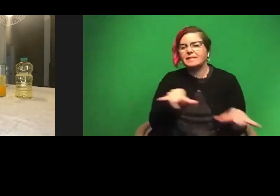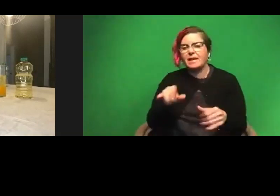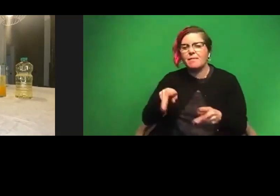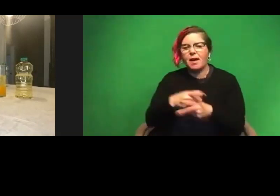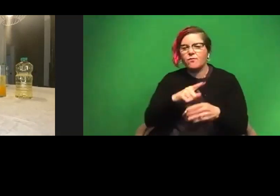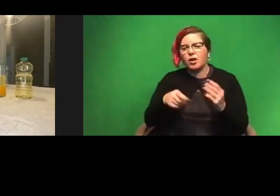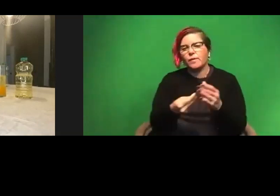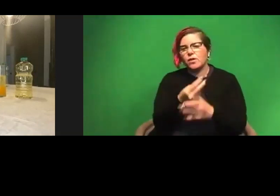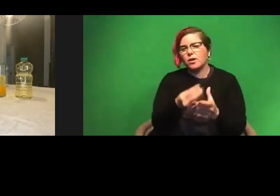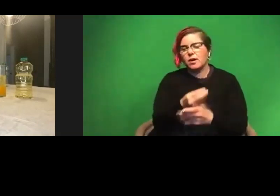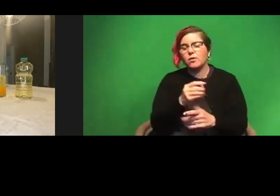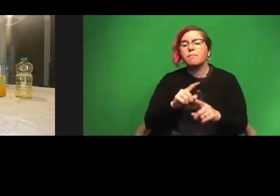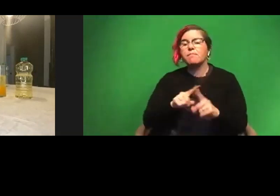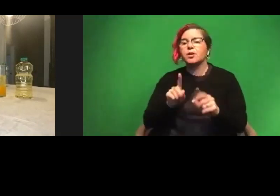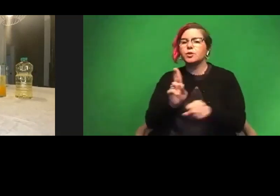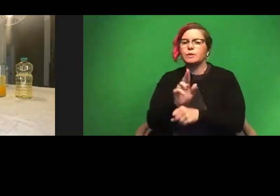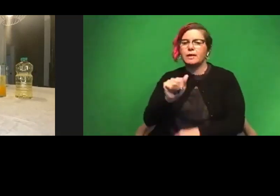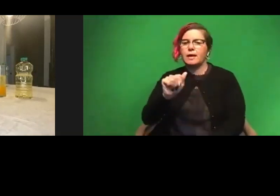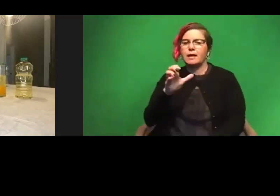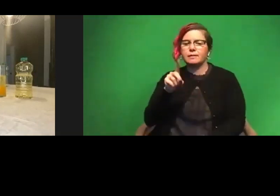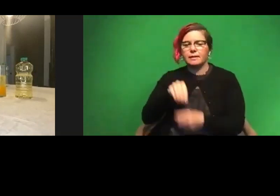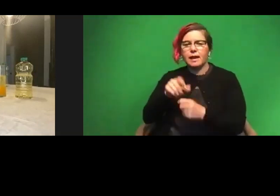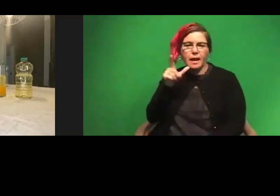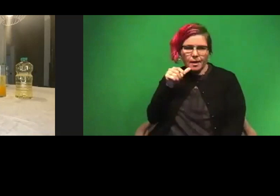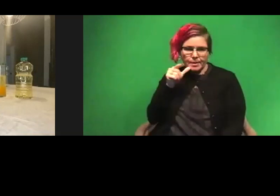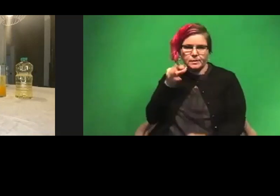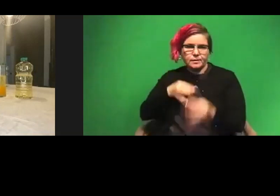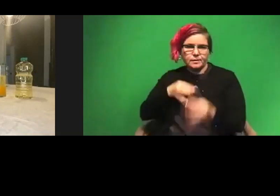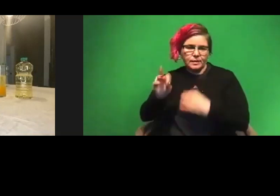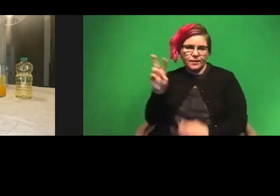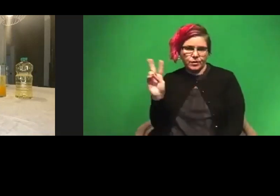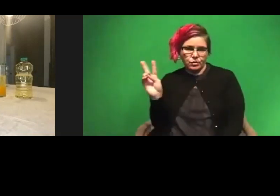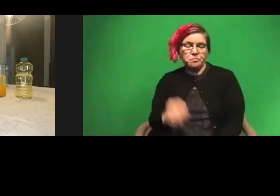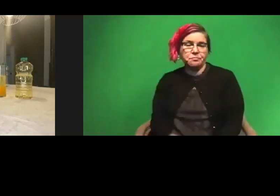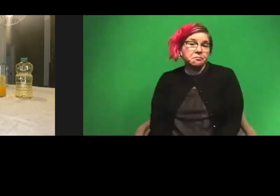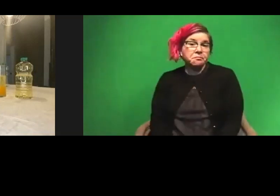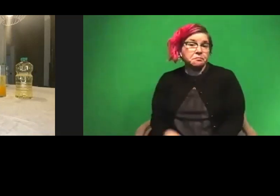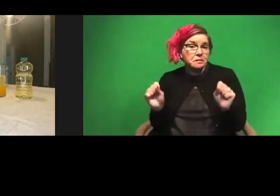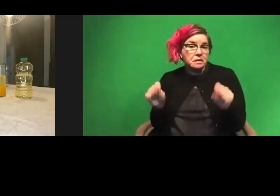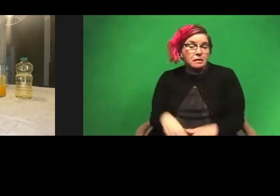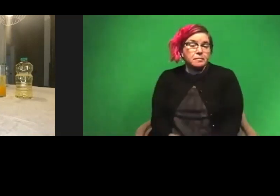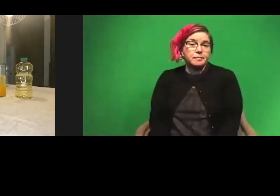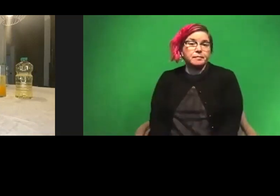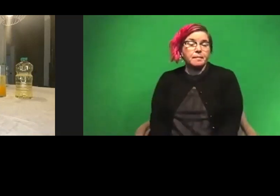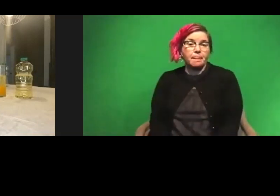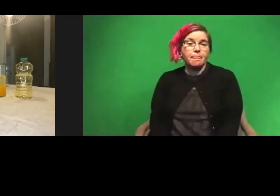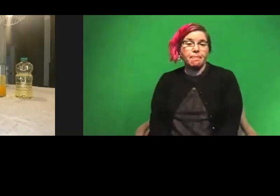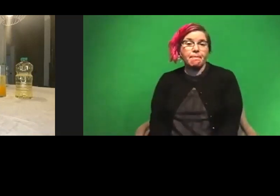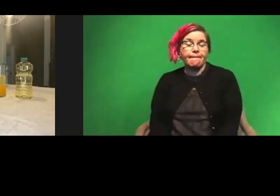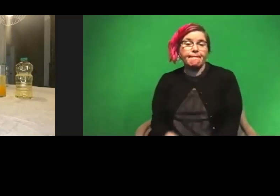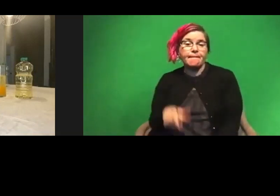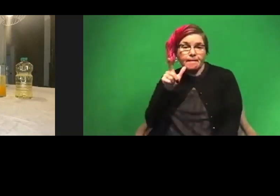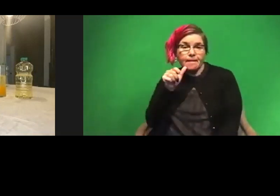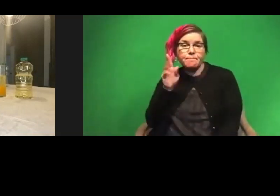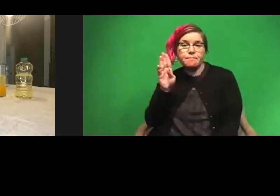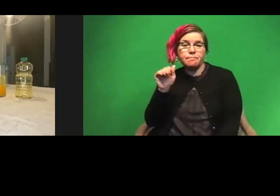except you're using the acid inside of the lemon instead of using the vinegar. So, yep, you could, um, use the lemon and baking soda to give off